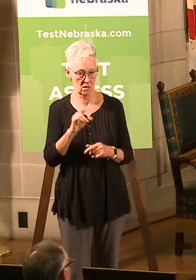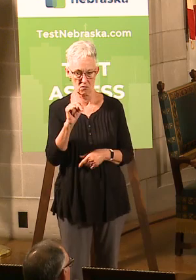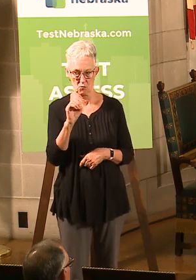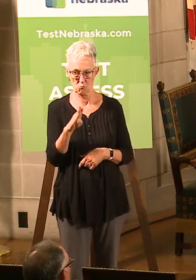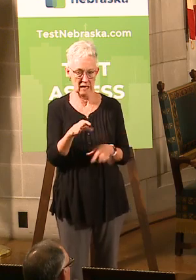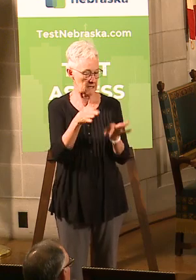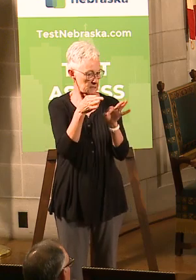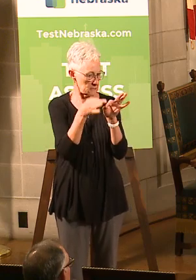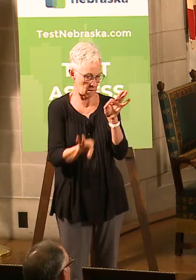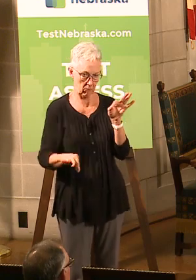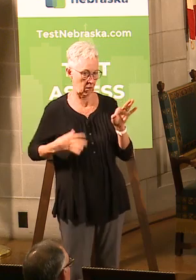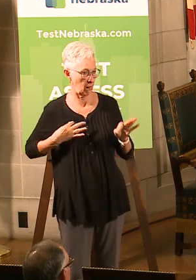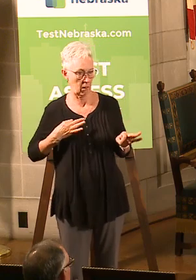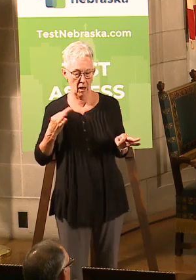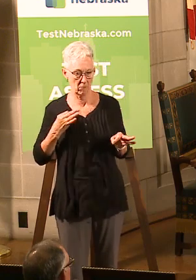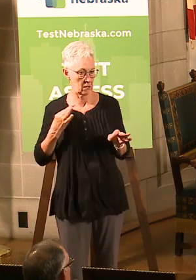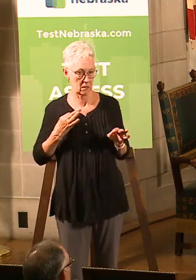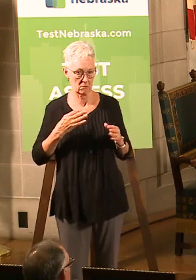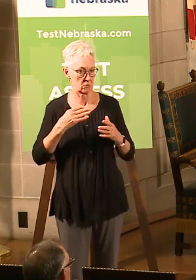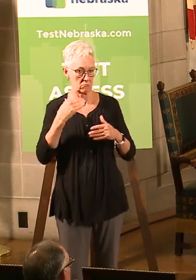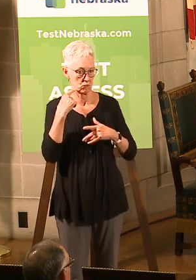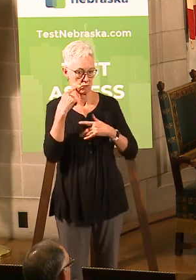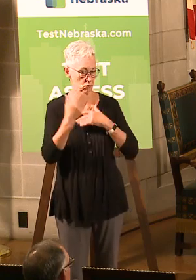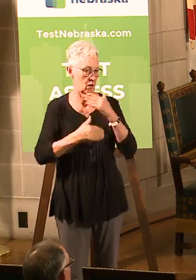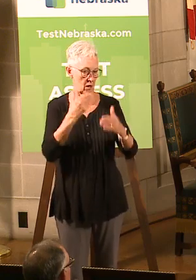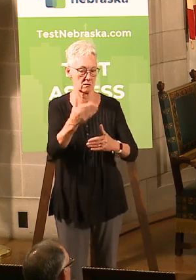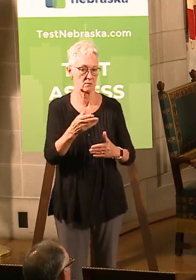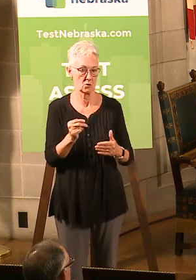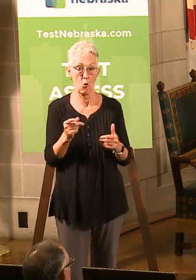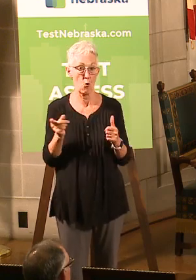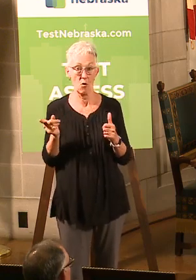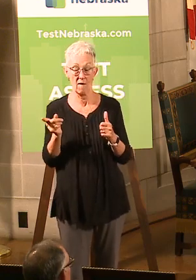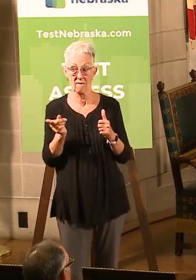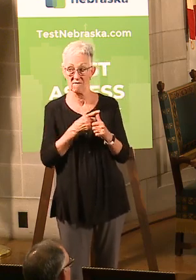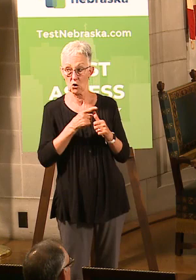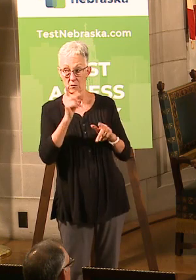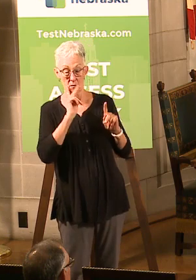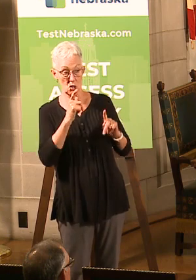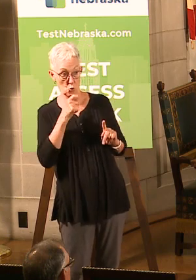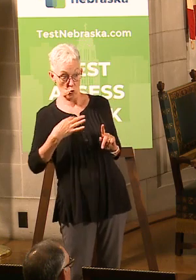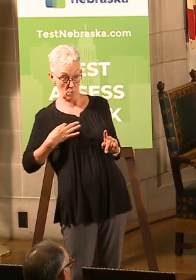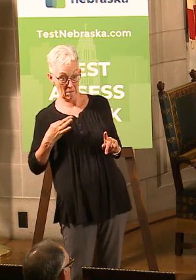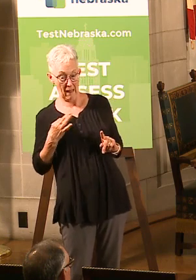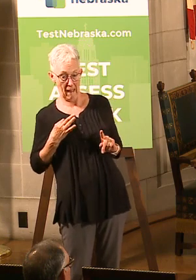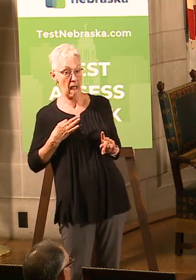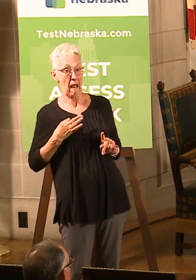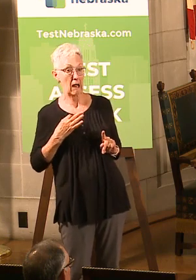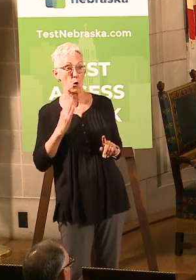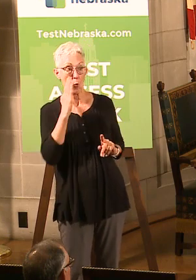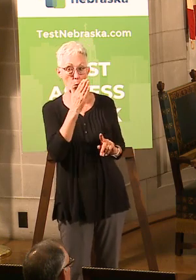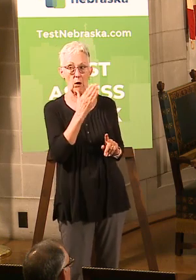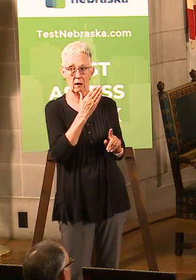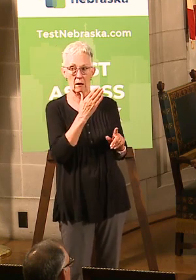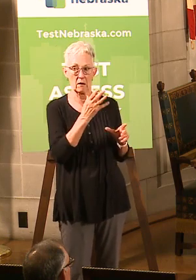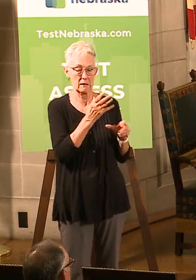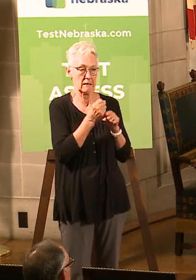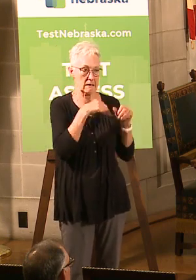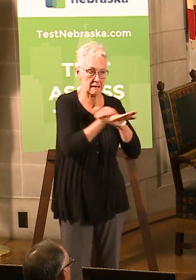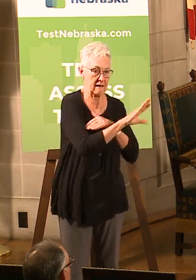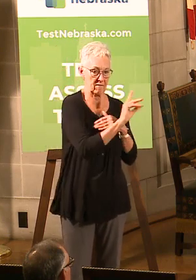application, again, available June 15th. So please, first come, first serve. And the idea is that we'll be making those payments. You'll be receiving those payments.